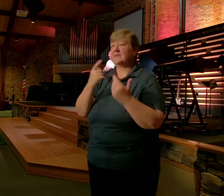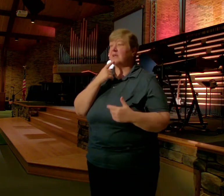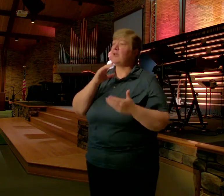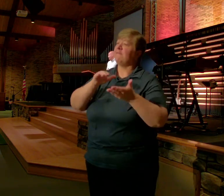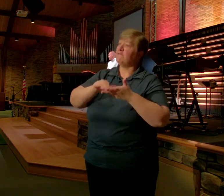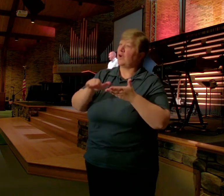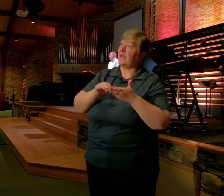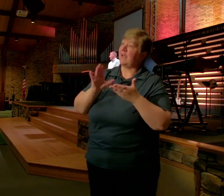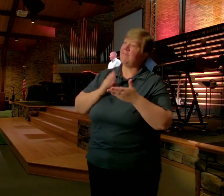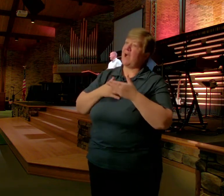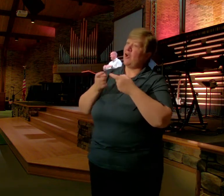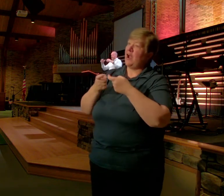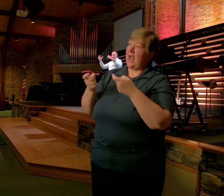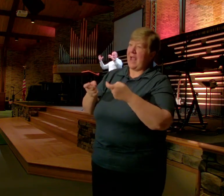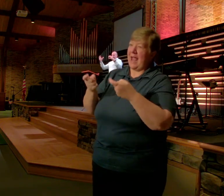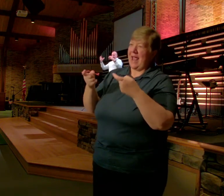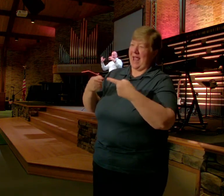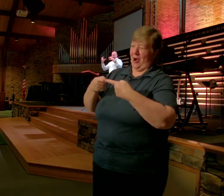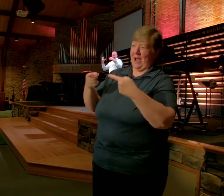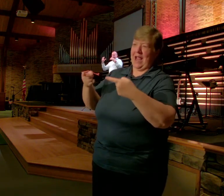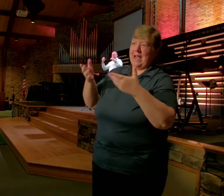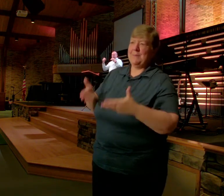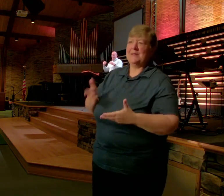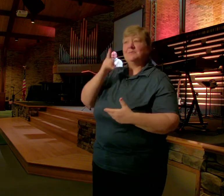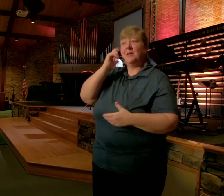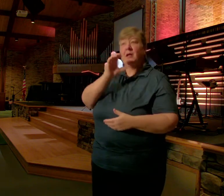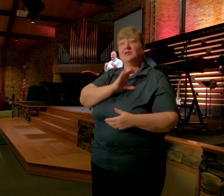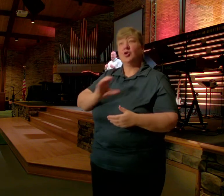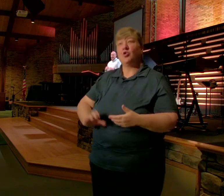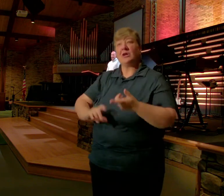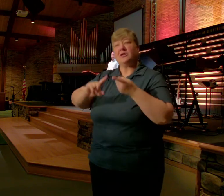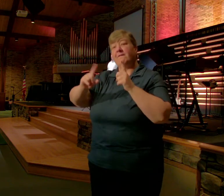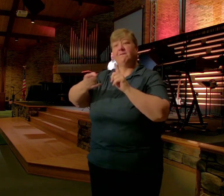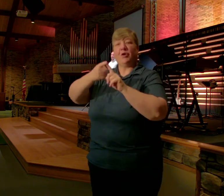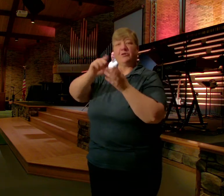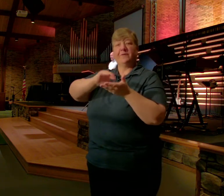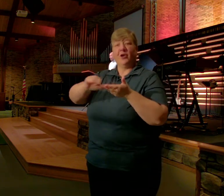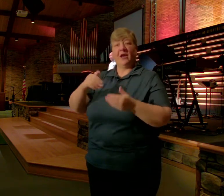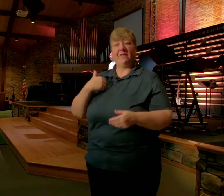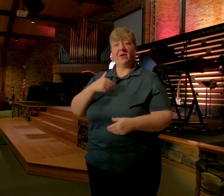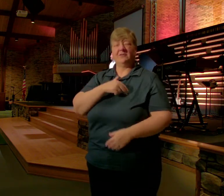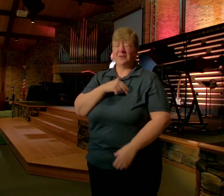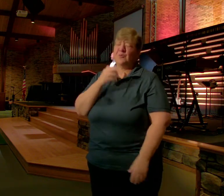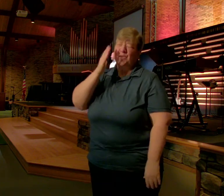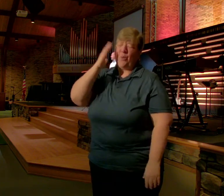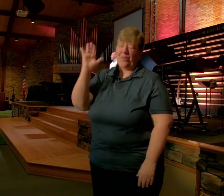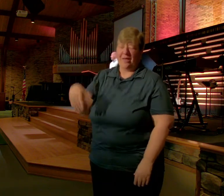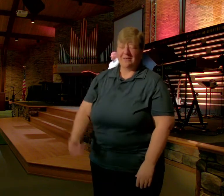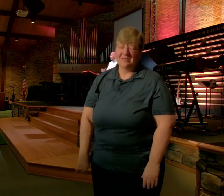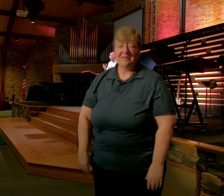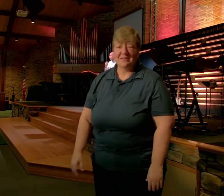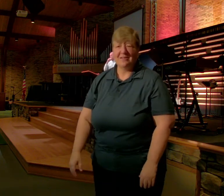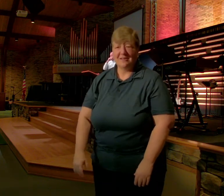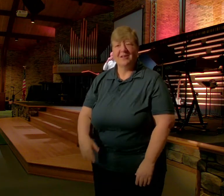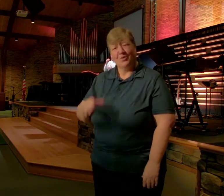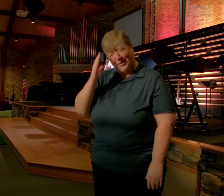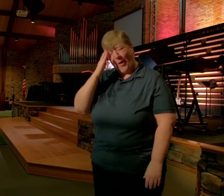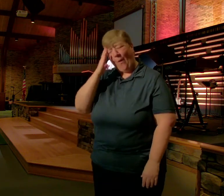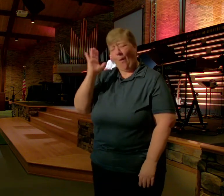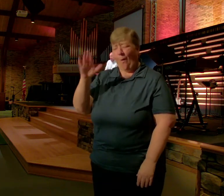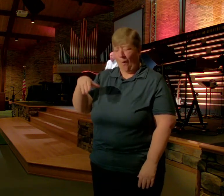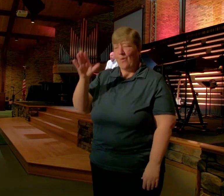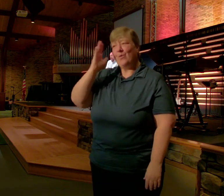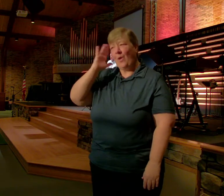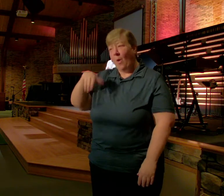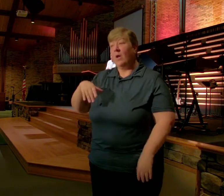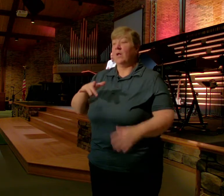enemies Because Christ Has first Forgiven us We know that We know The Bible says Remember